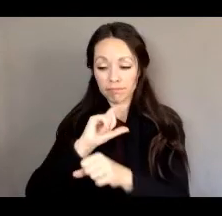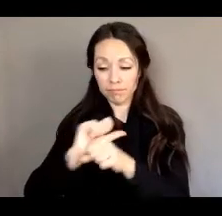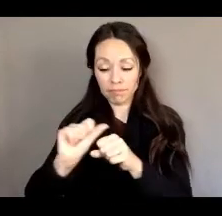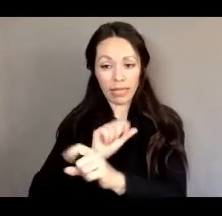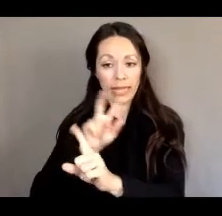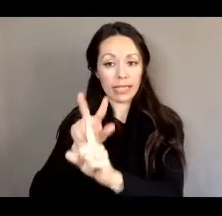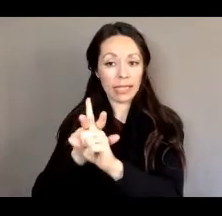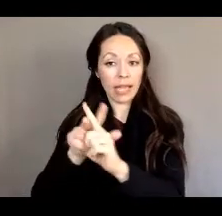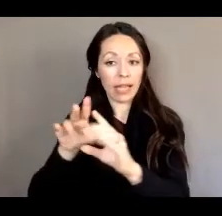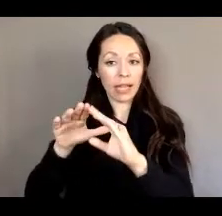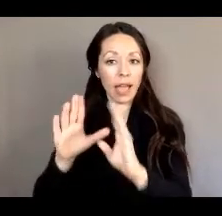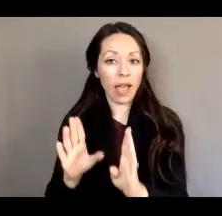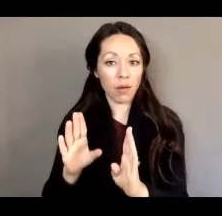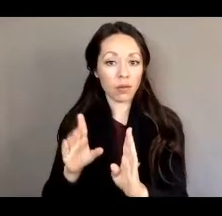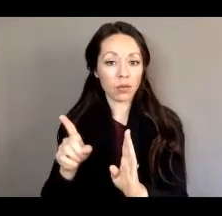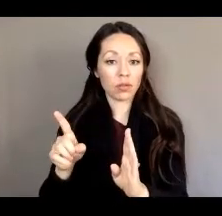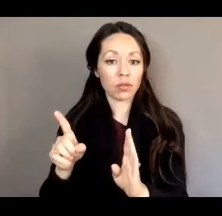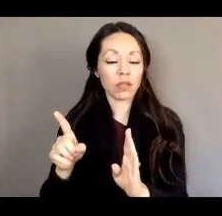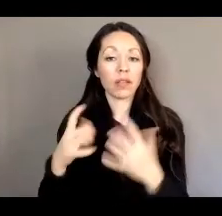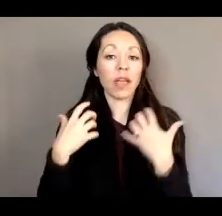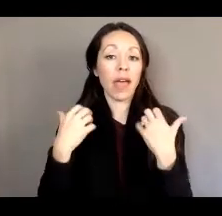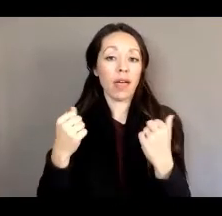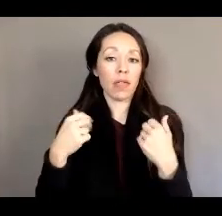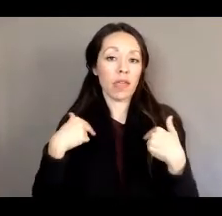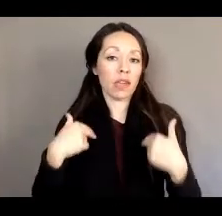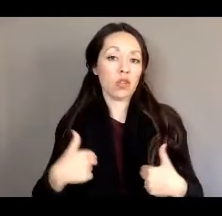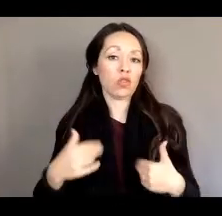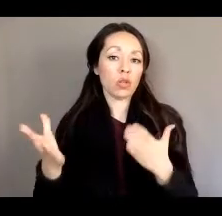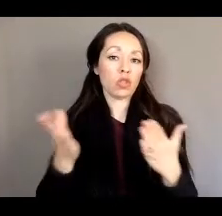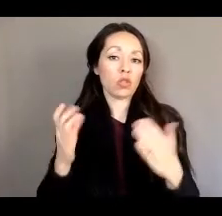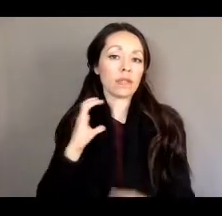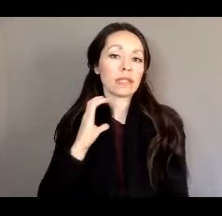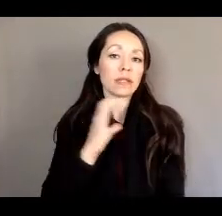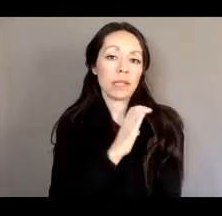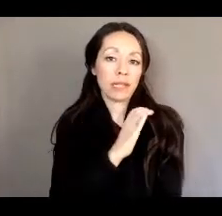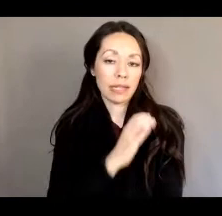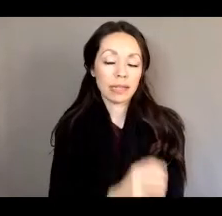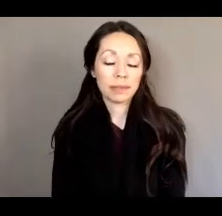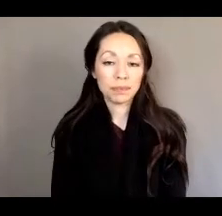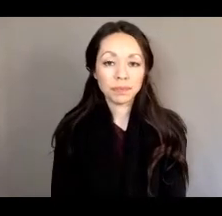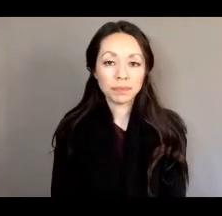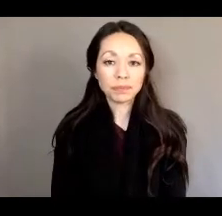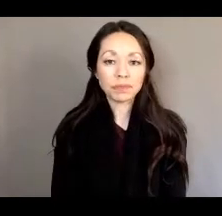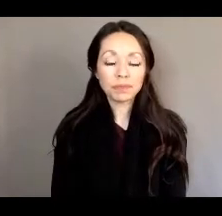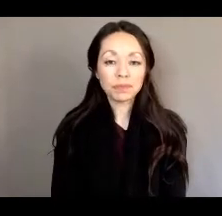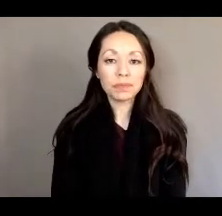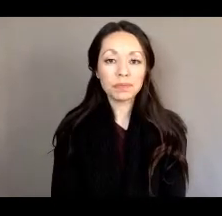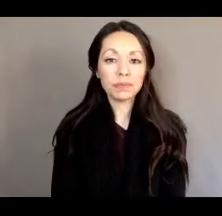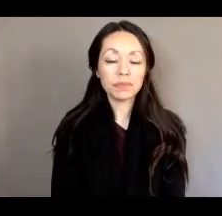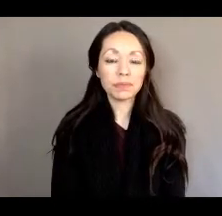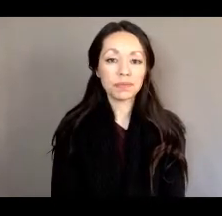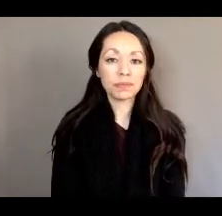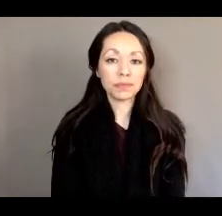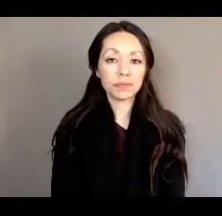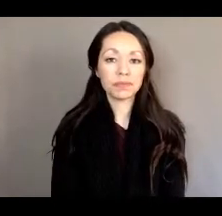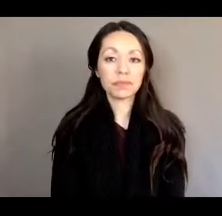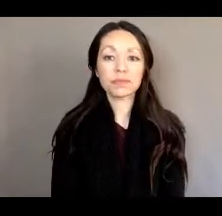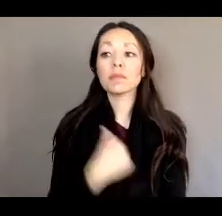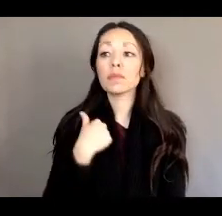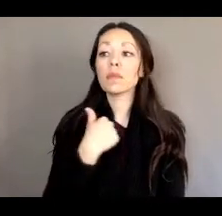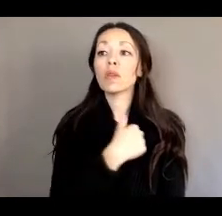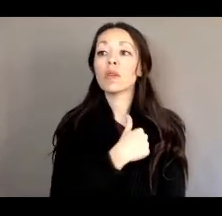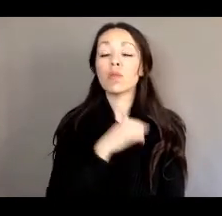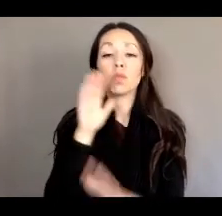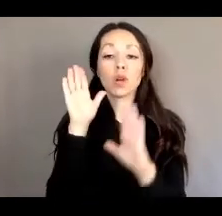house. Um, human health and human services committee. Uh, we are, uh, hoping to be